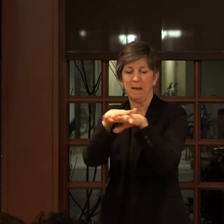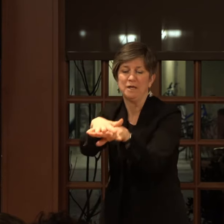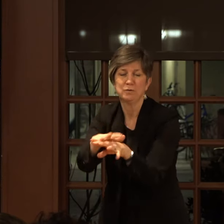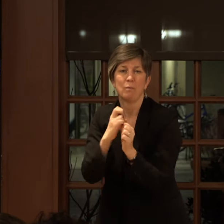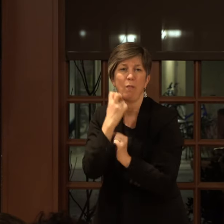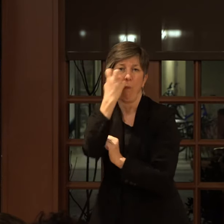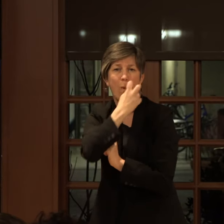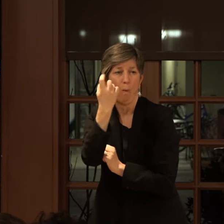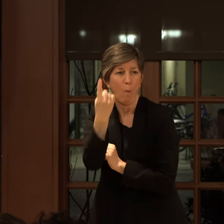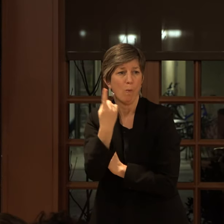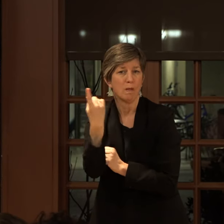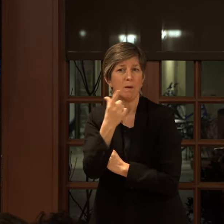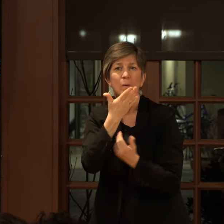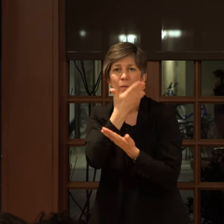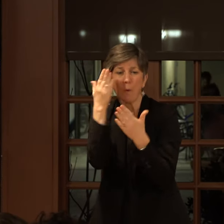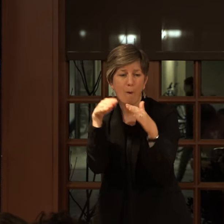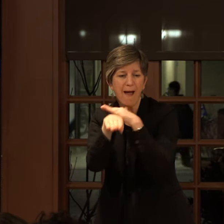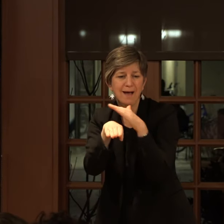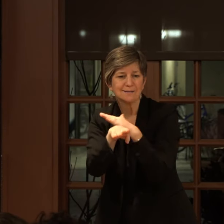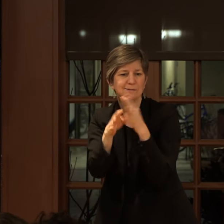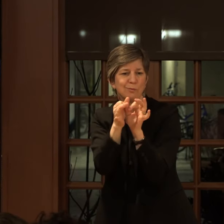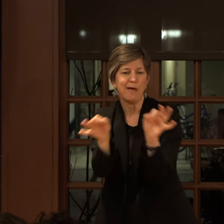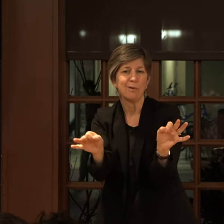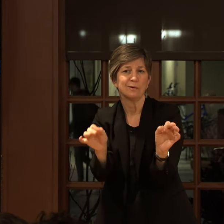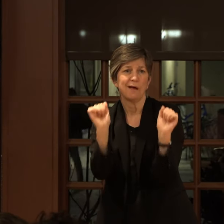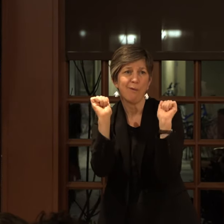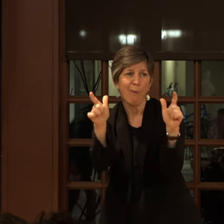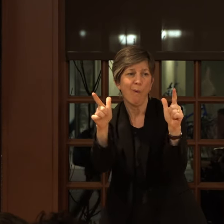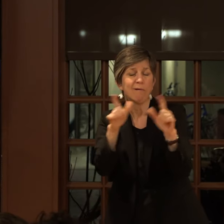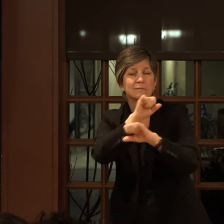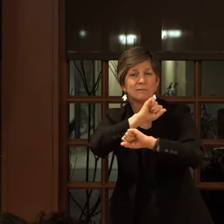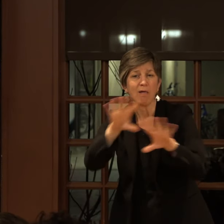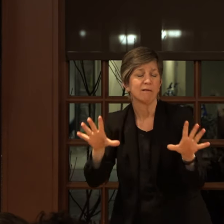access to language at all.